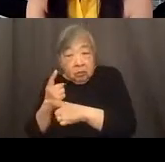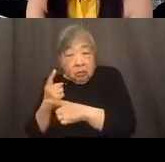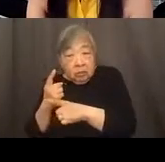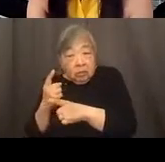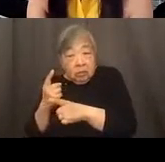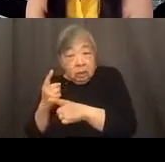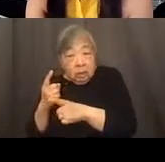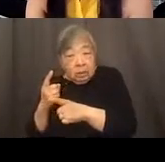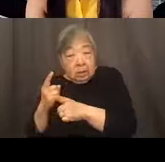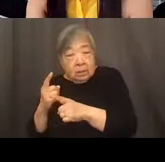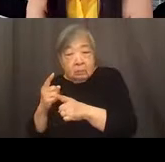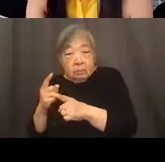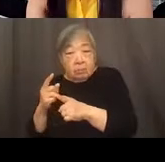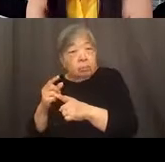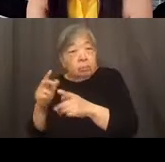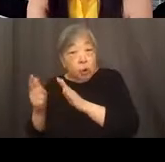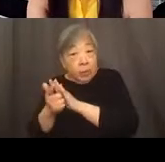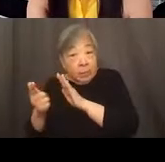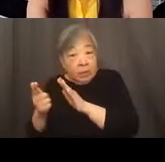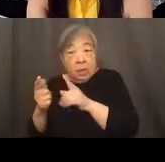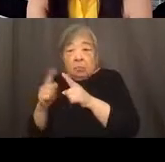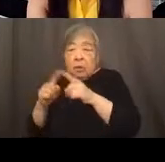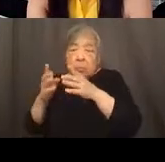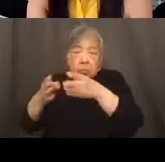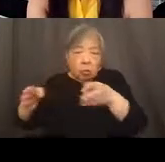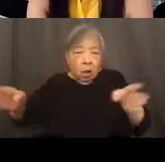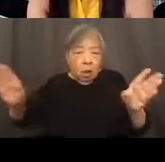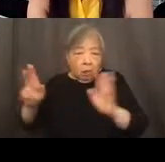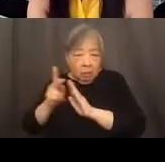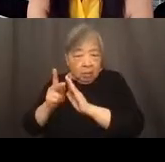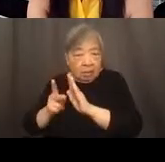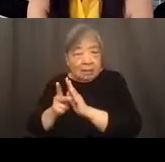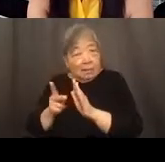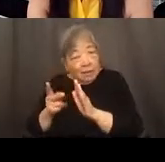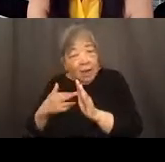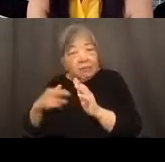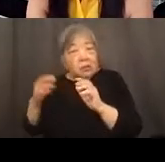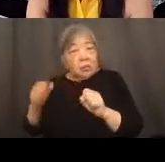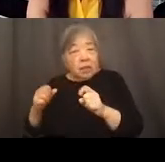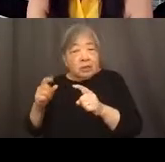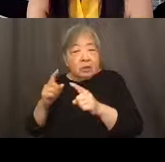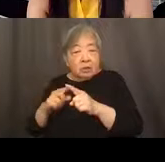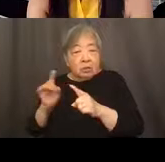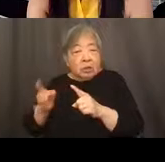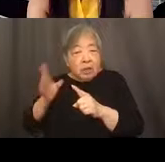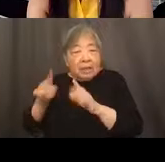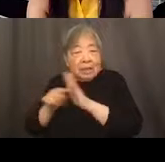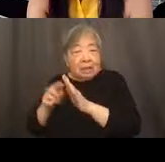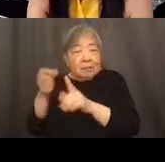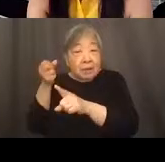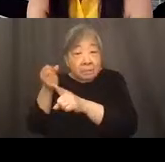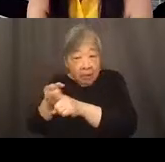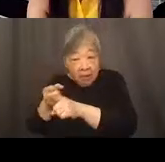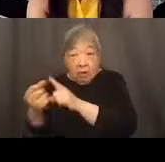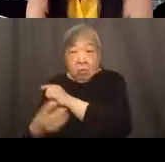is prohibited, but that broad sweeping policies have the potential to disproportionately affect renters of color and